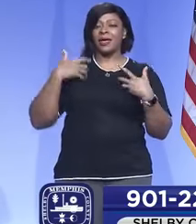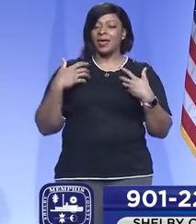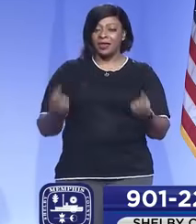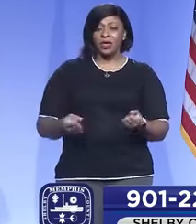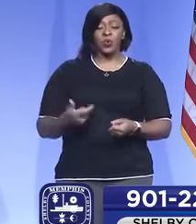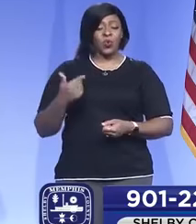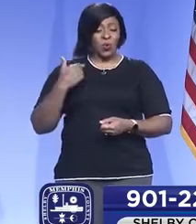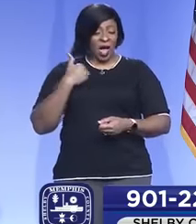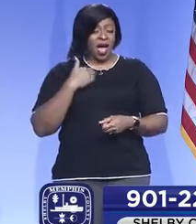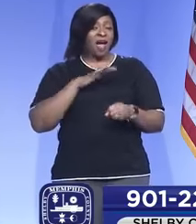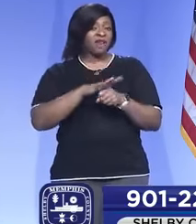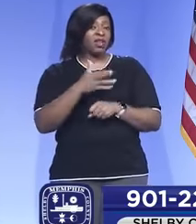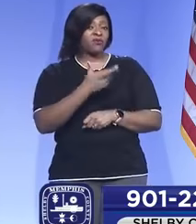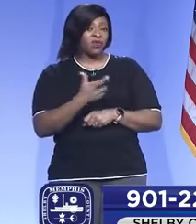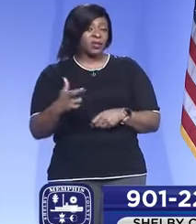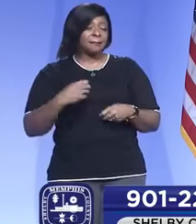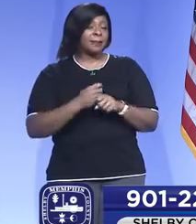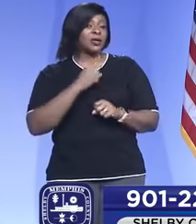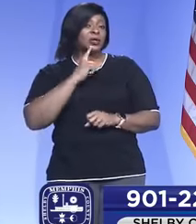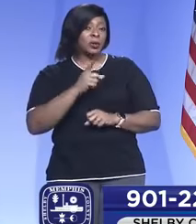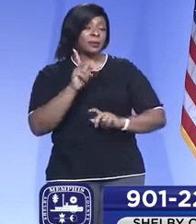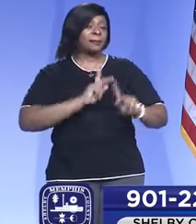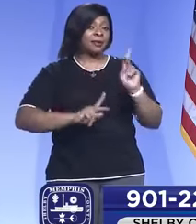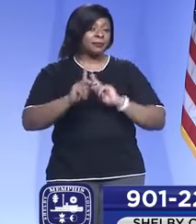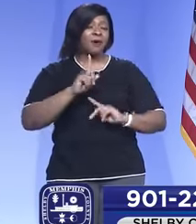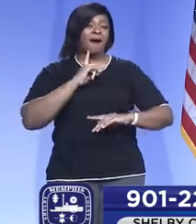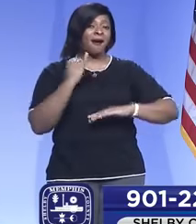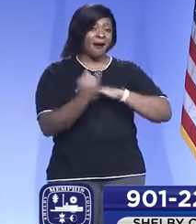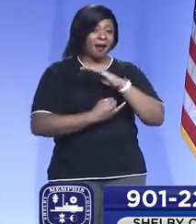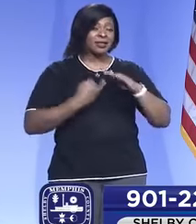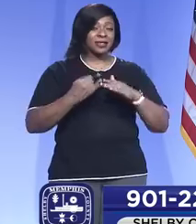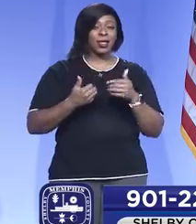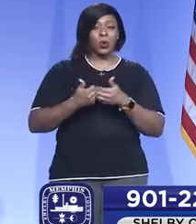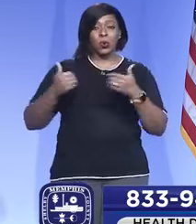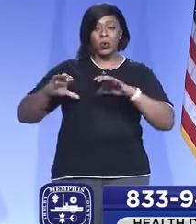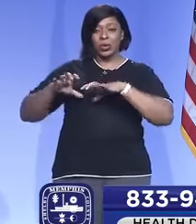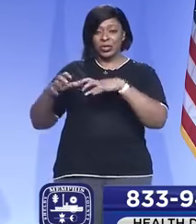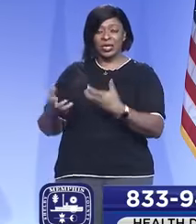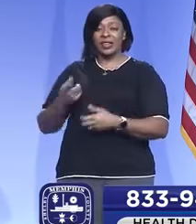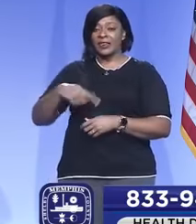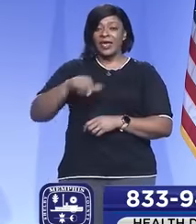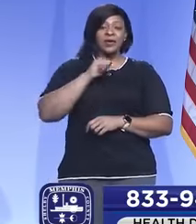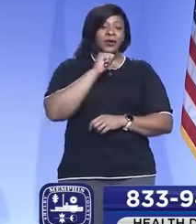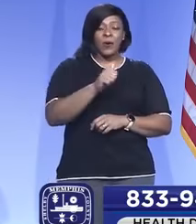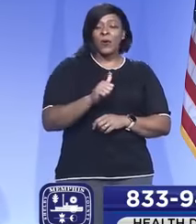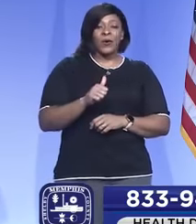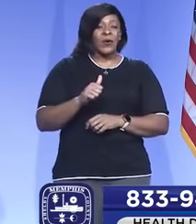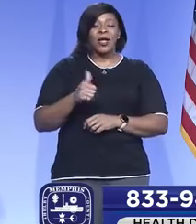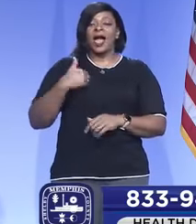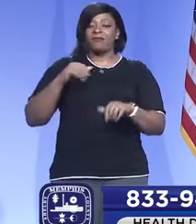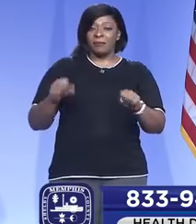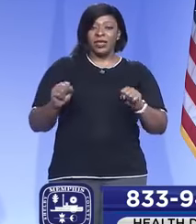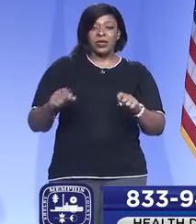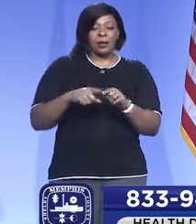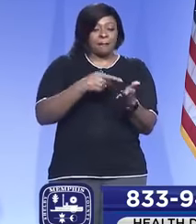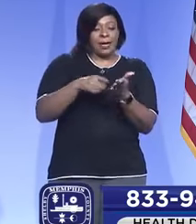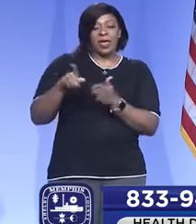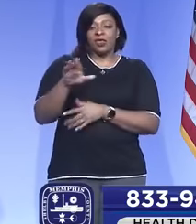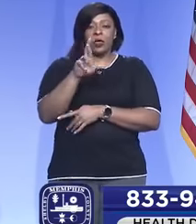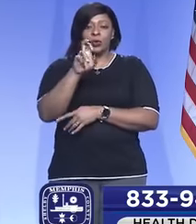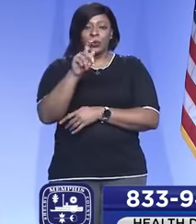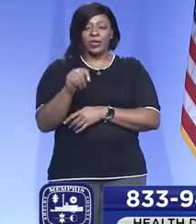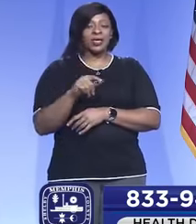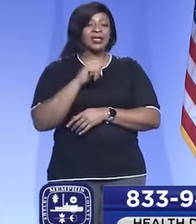Do we have enough resources to make sure that if people are isolated and quarantined, that they have the ability to pay their rent,